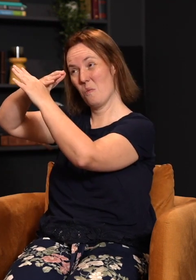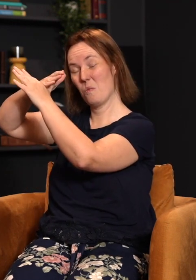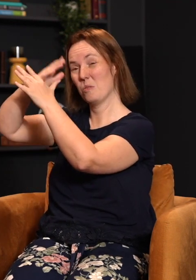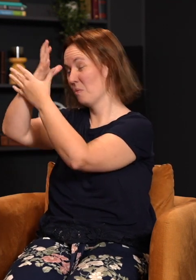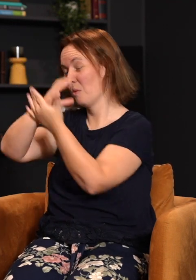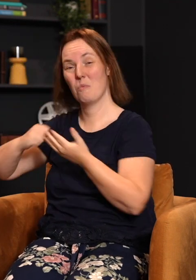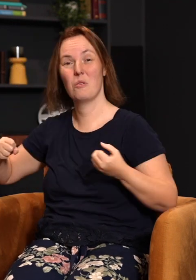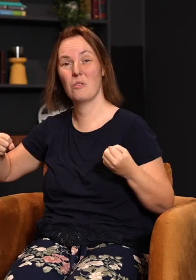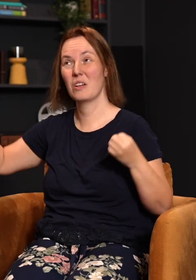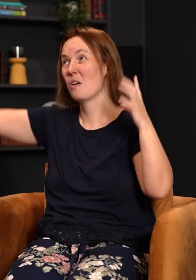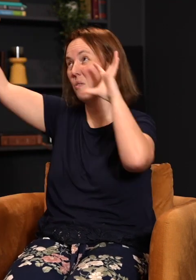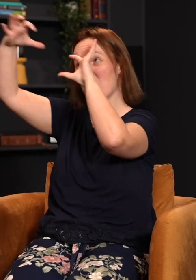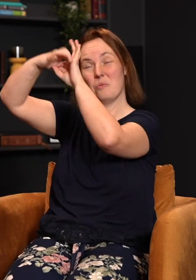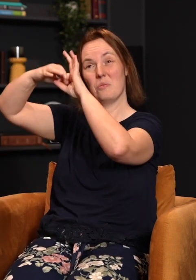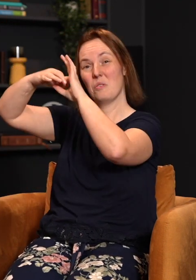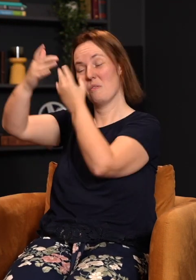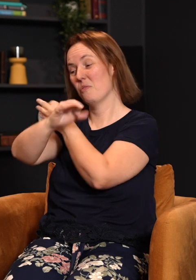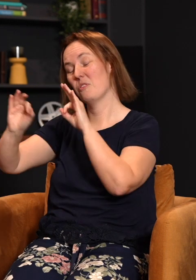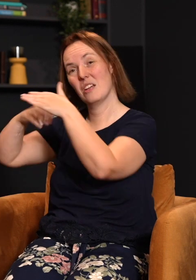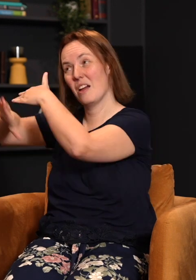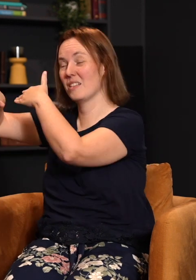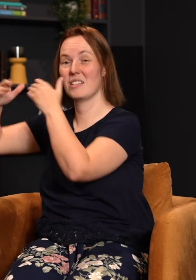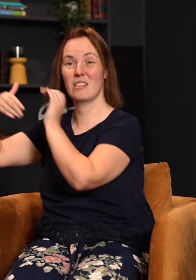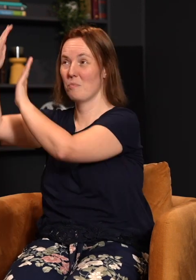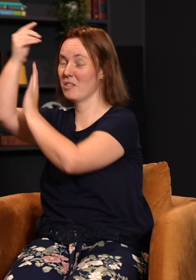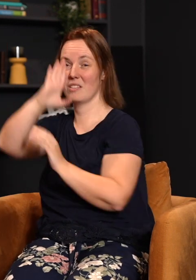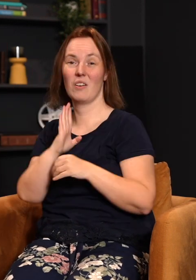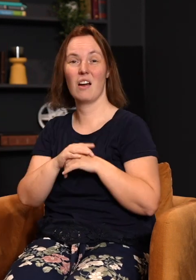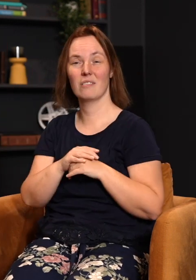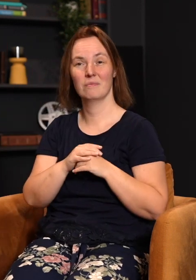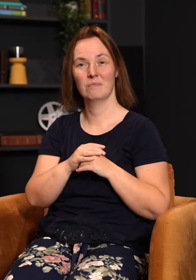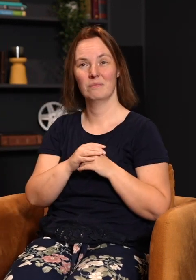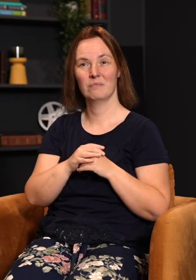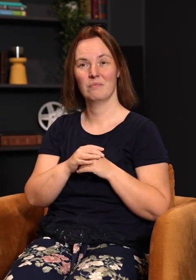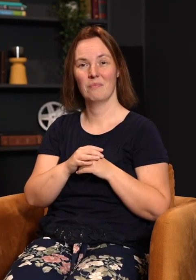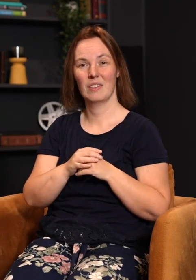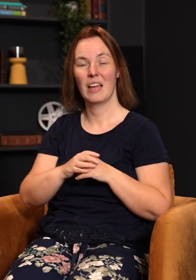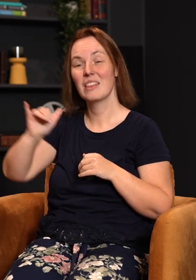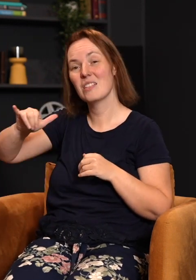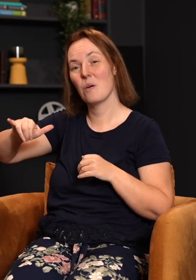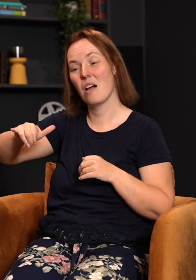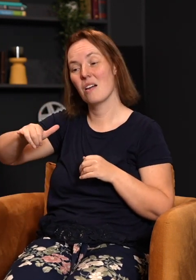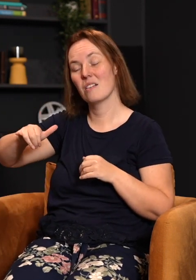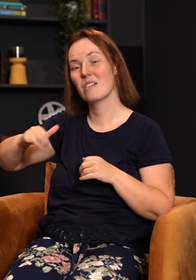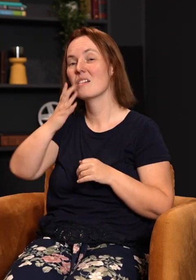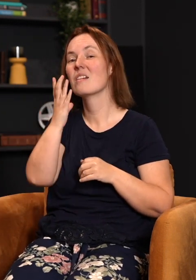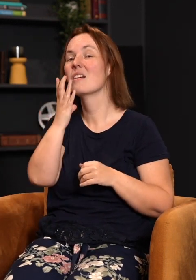for all torn apart and we have free access into the presence of God. And that's why the book of Hebrews